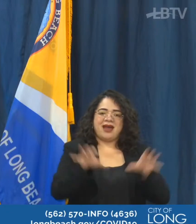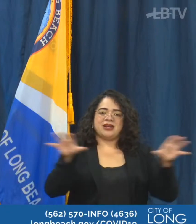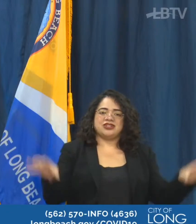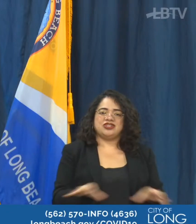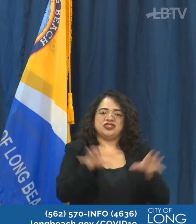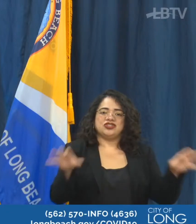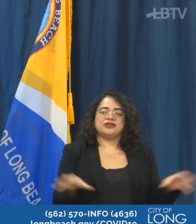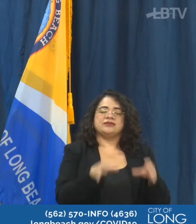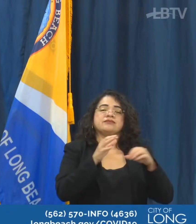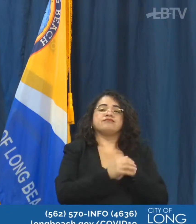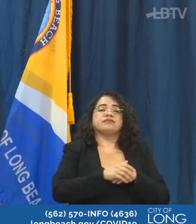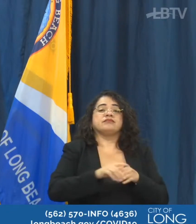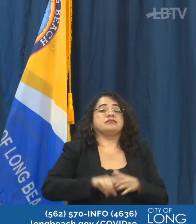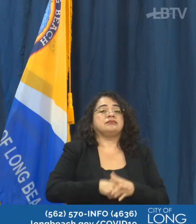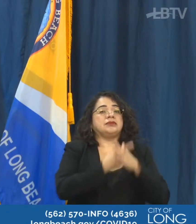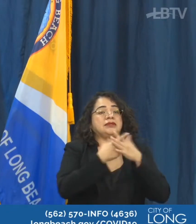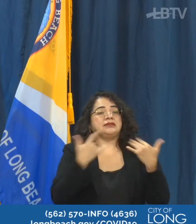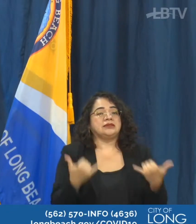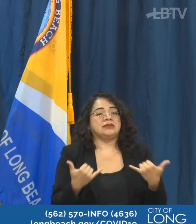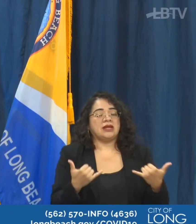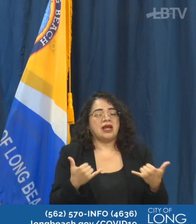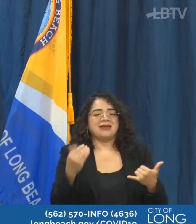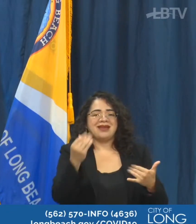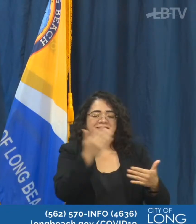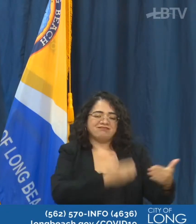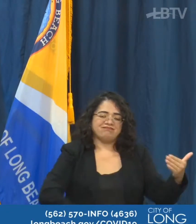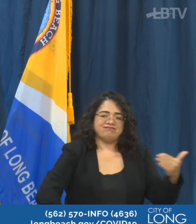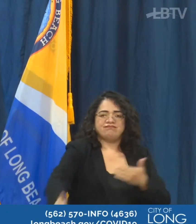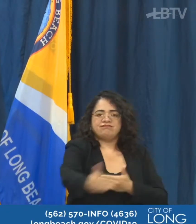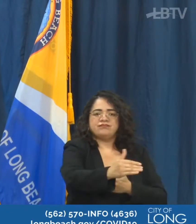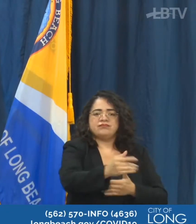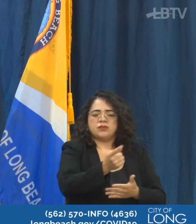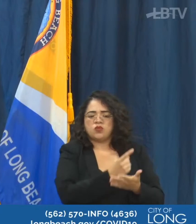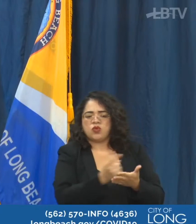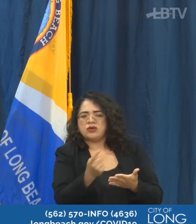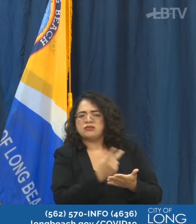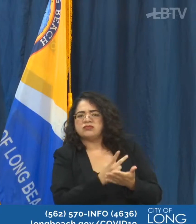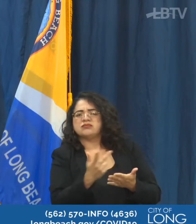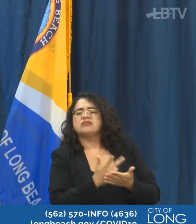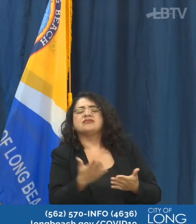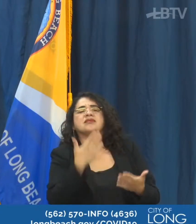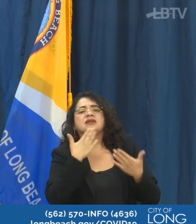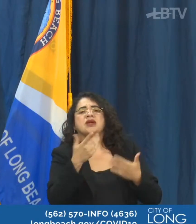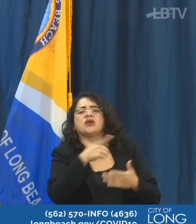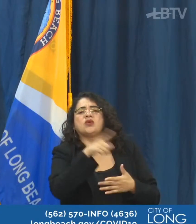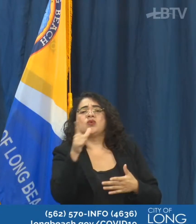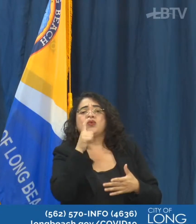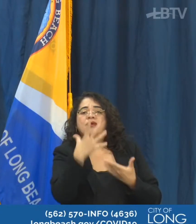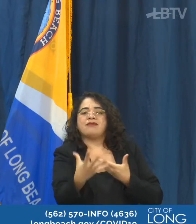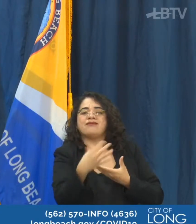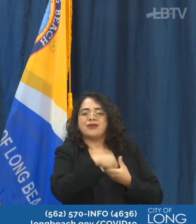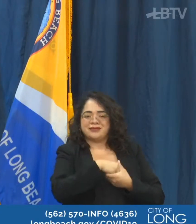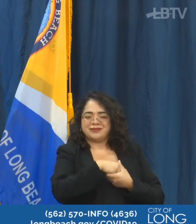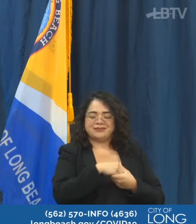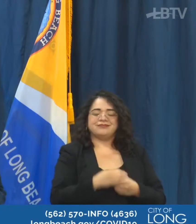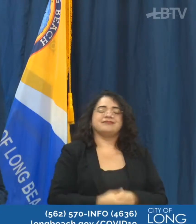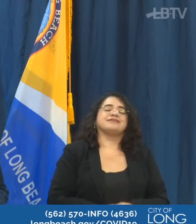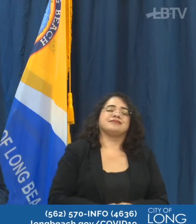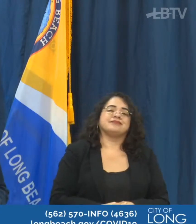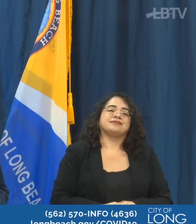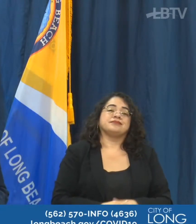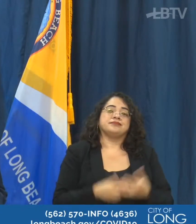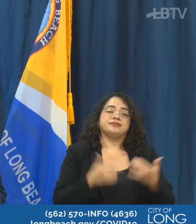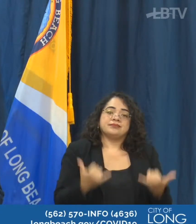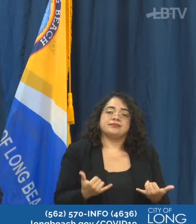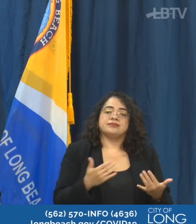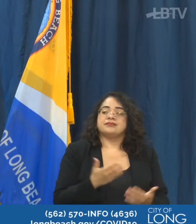begin today as well and go on for the next couple of weeks. So thank you to everyone involved with those. With that, I'm going to turn this over to